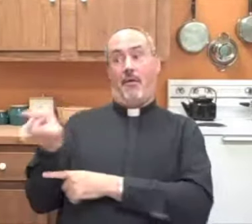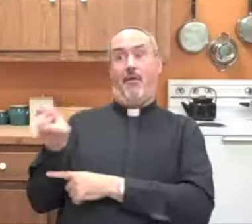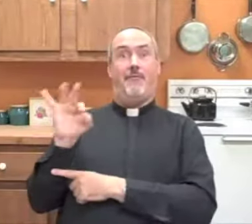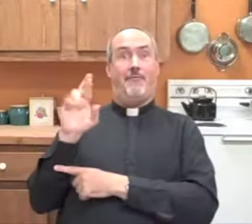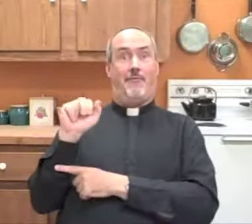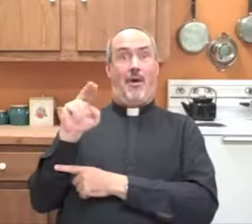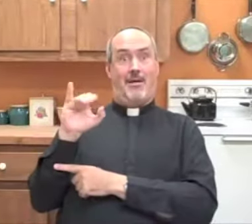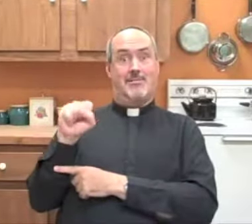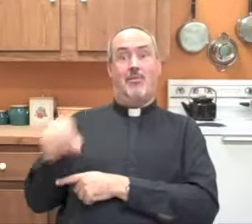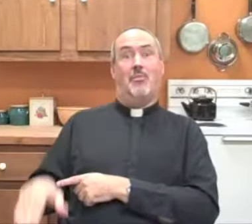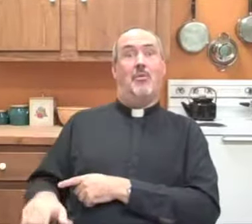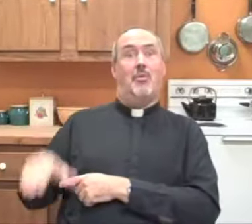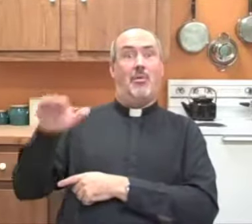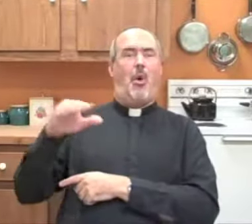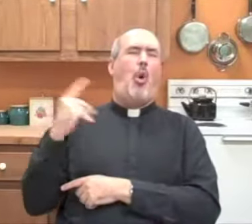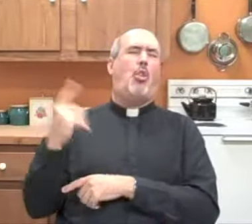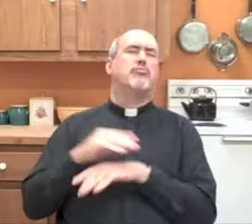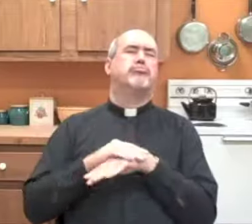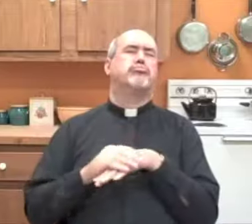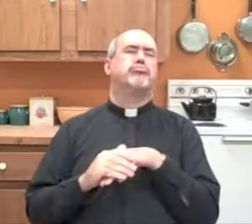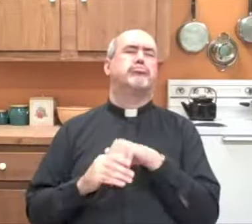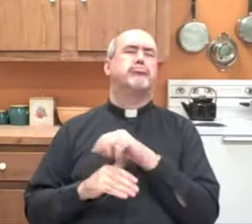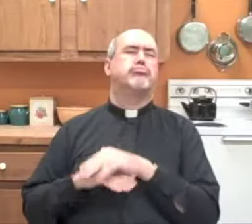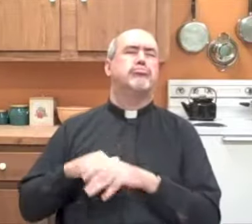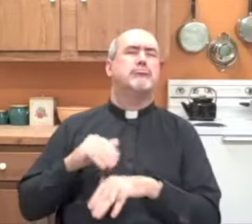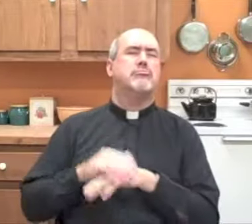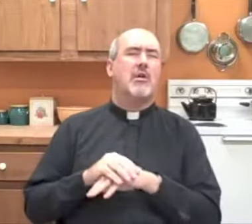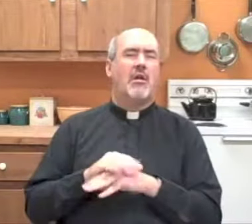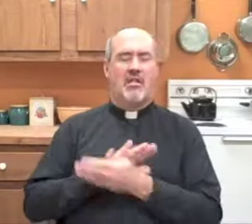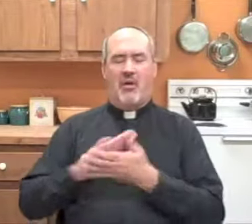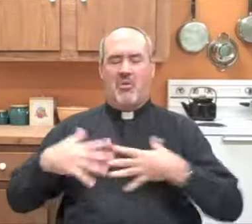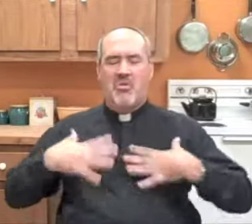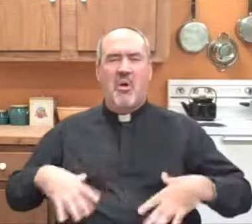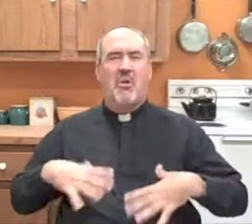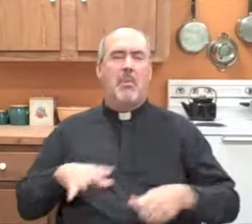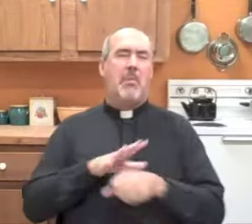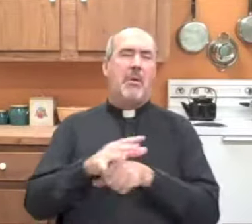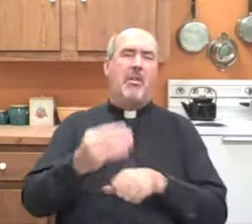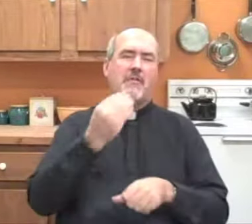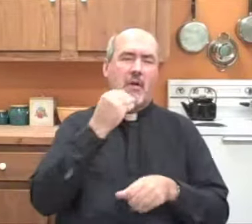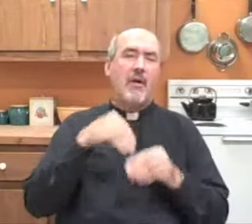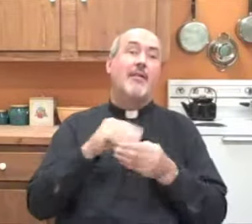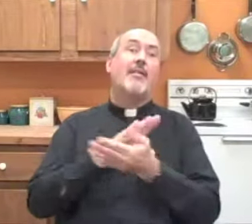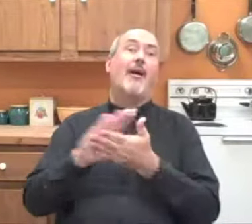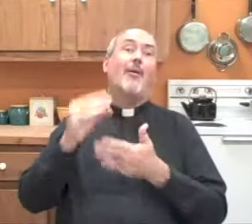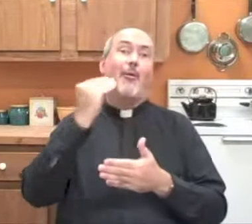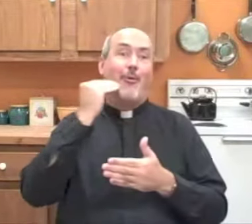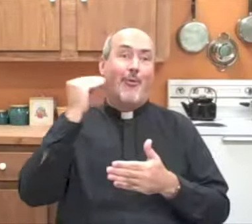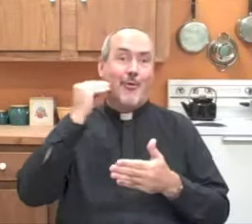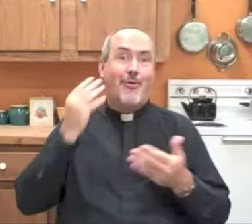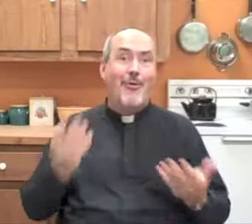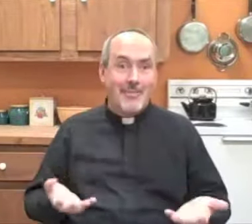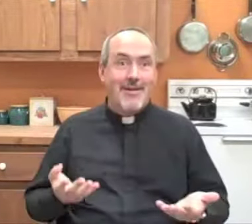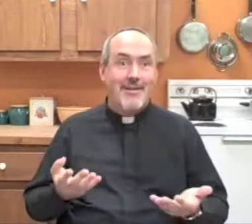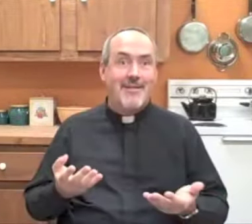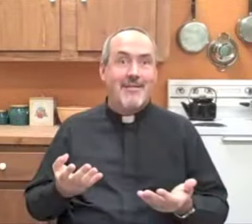they used to make expensive clothing. St. Francis grew up in a very comfortable home, with nice clothes